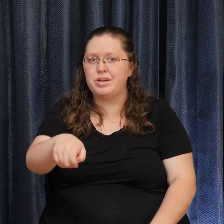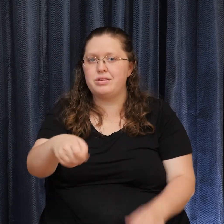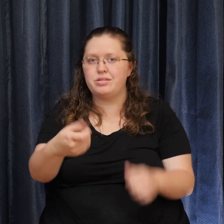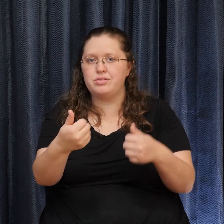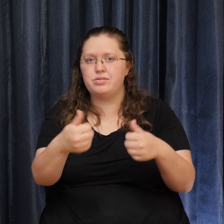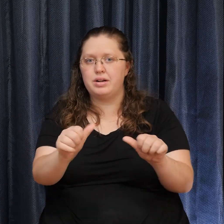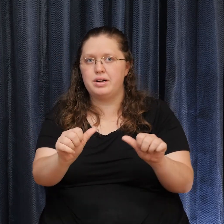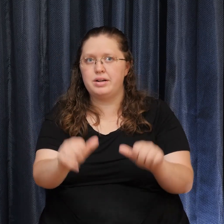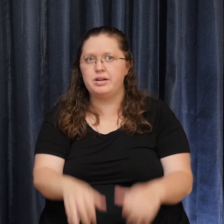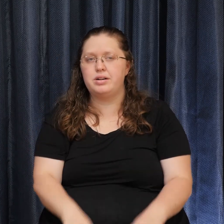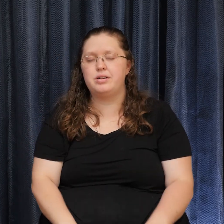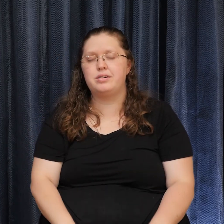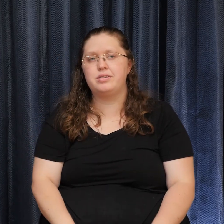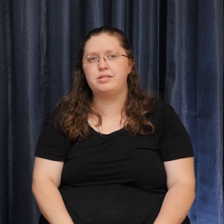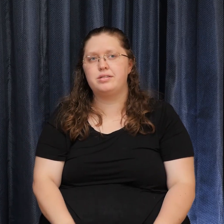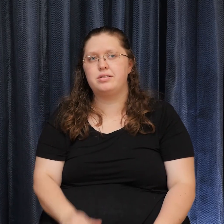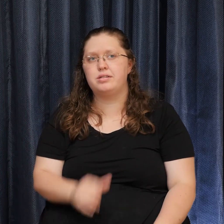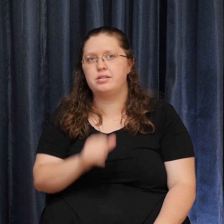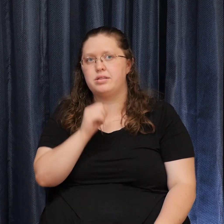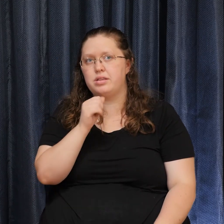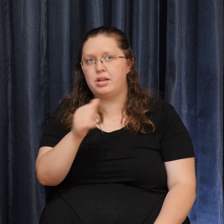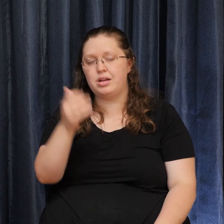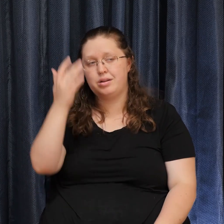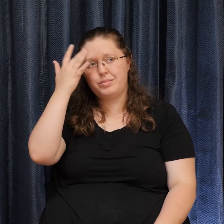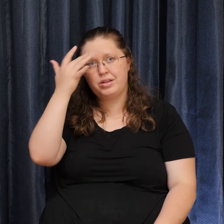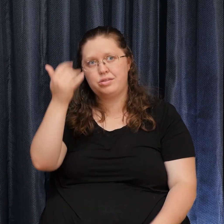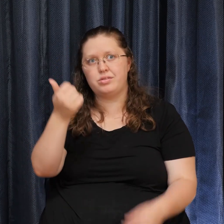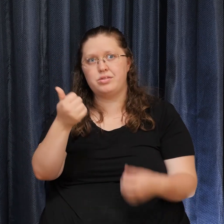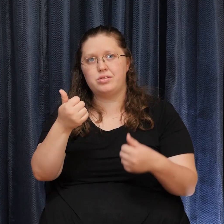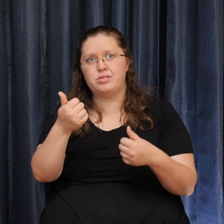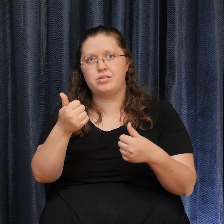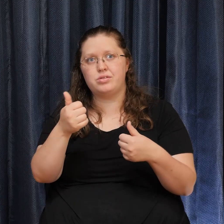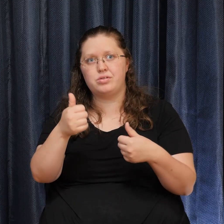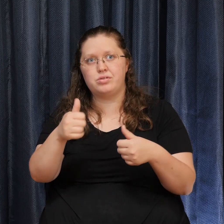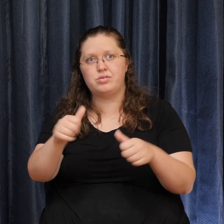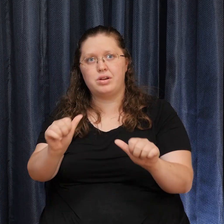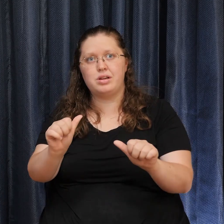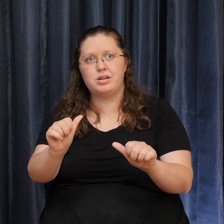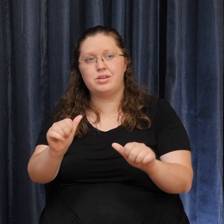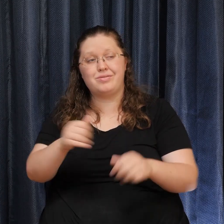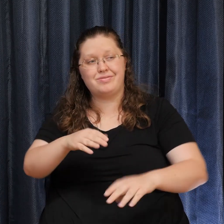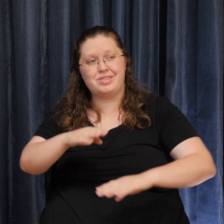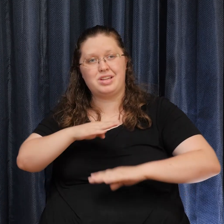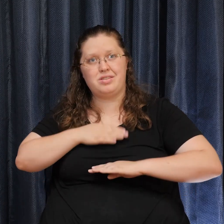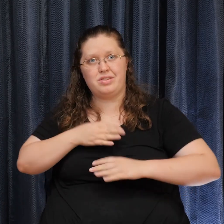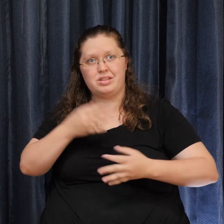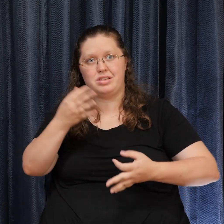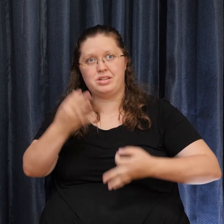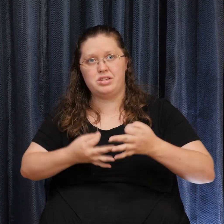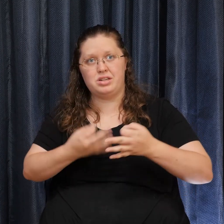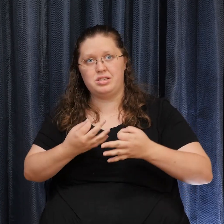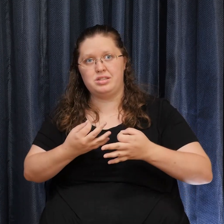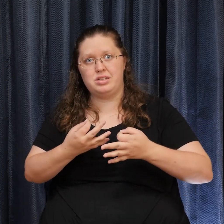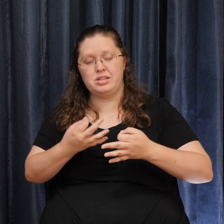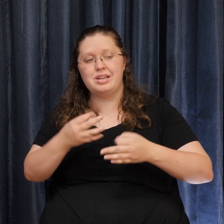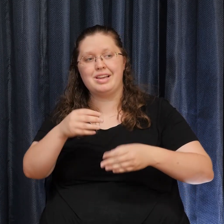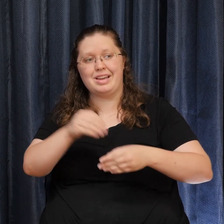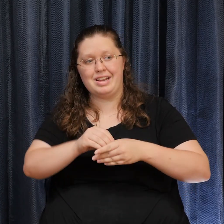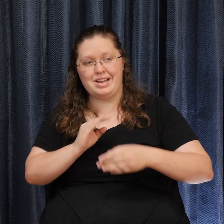Trying To please the judge That judge That lives In our minds The one That is not Of